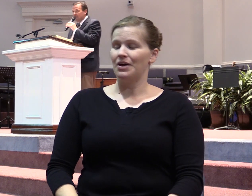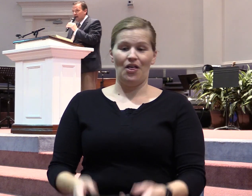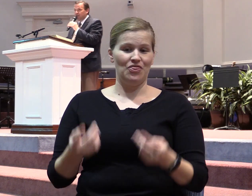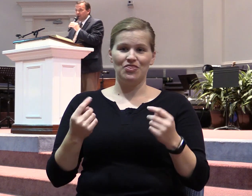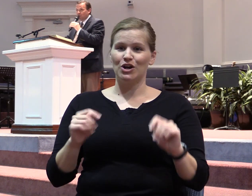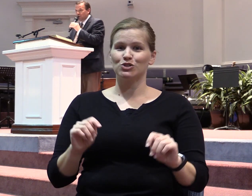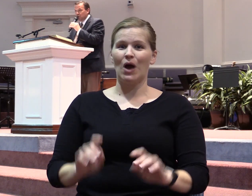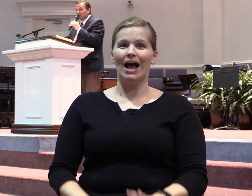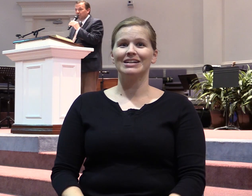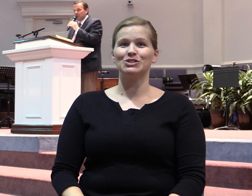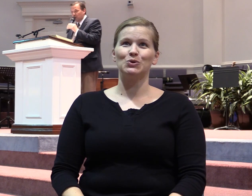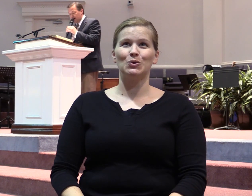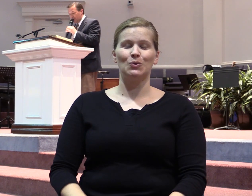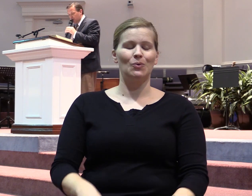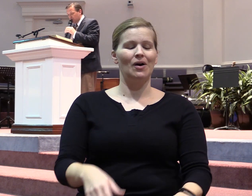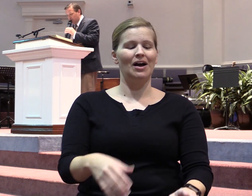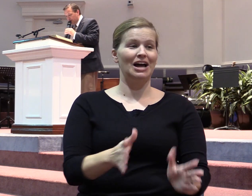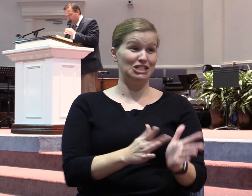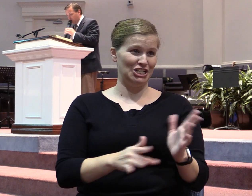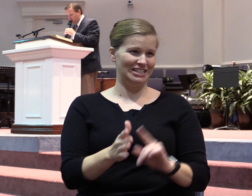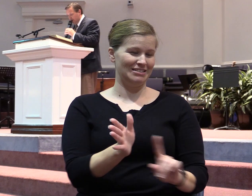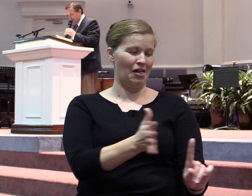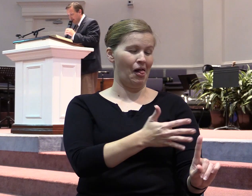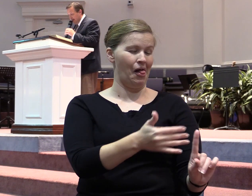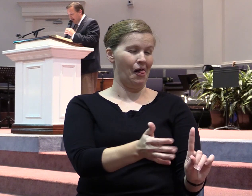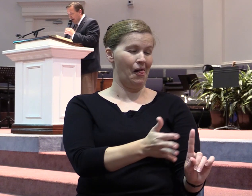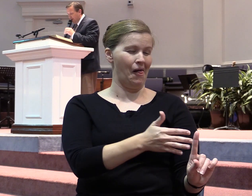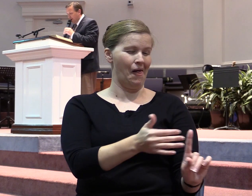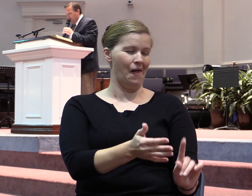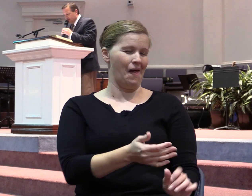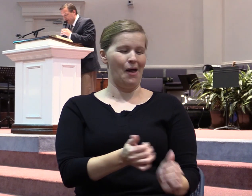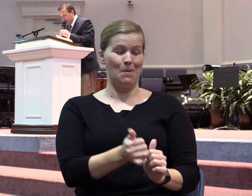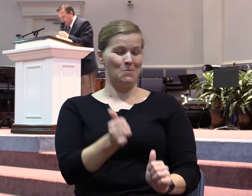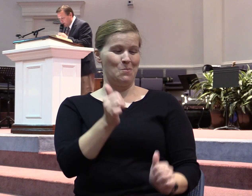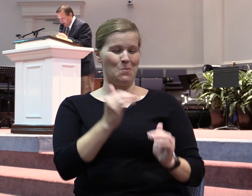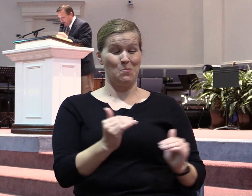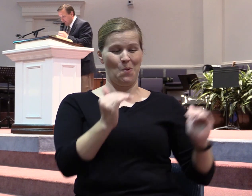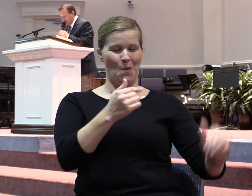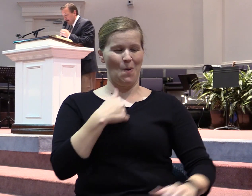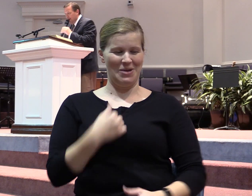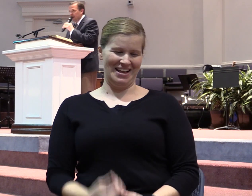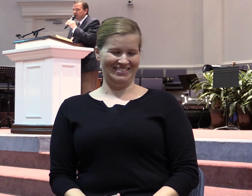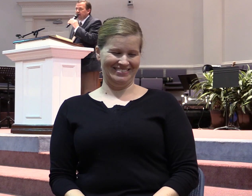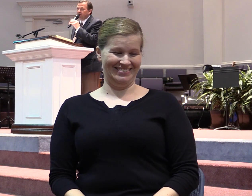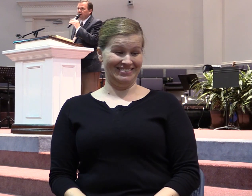lobby on who's going to be where and who's going to be over what. And the other ten heard it and they became very